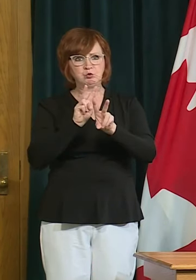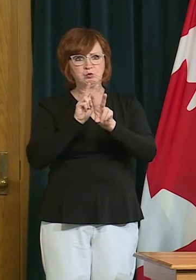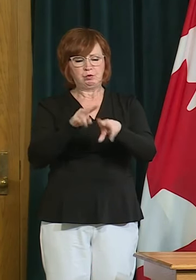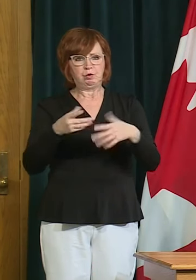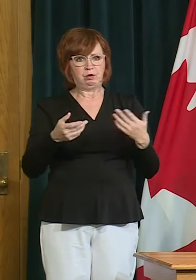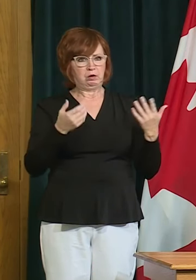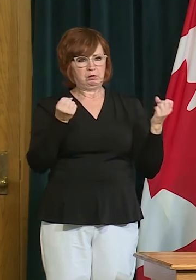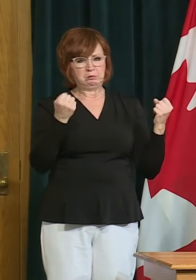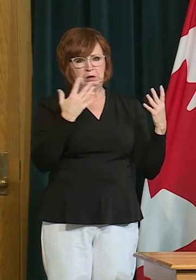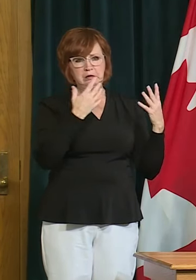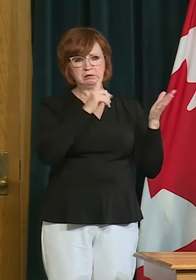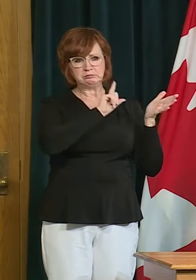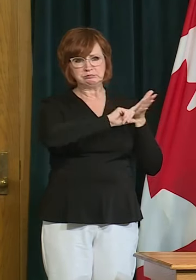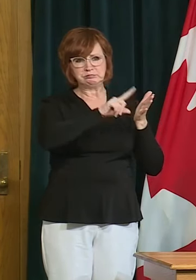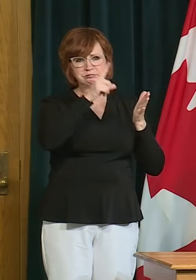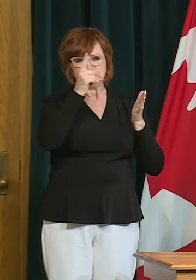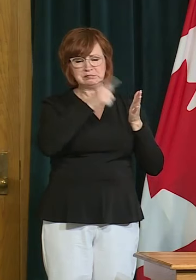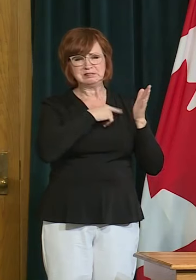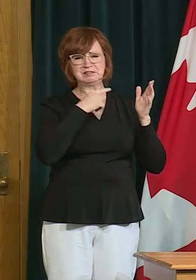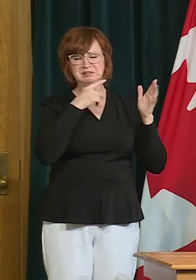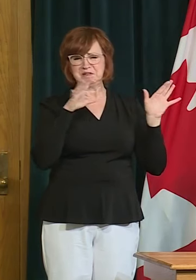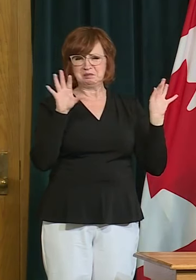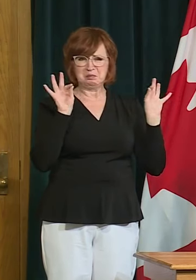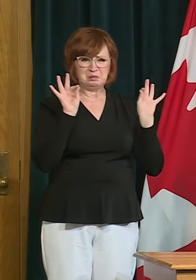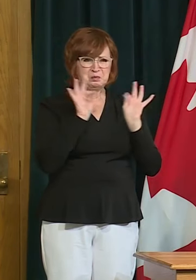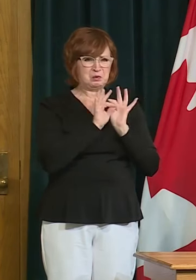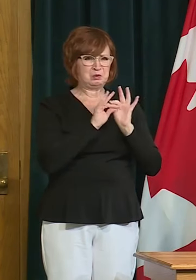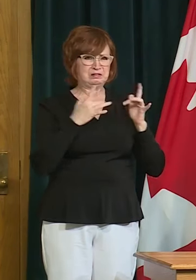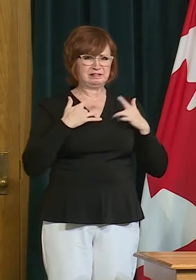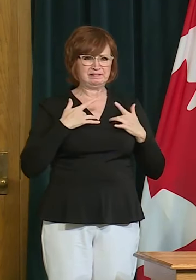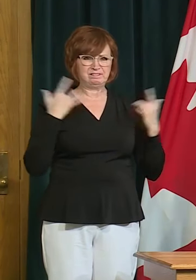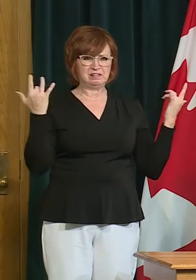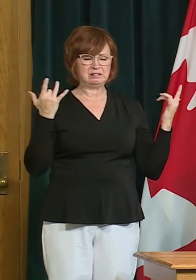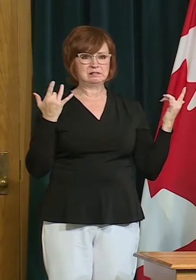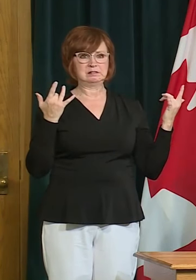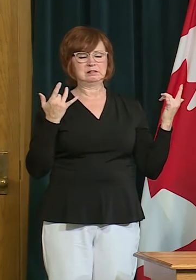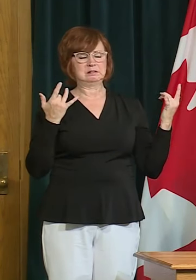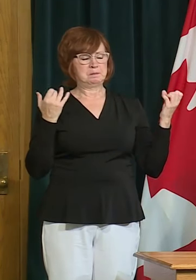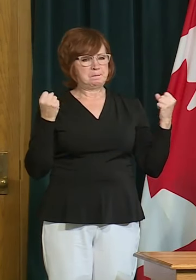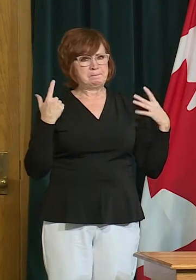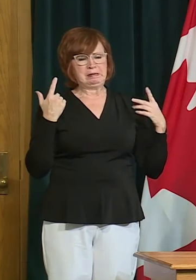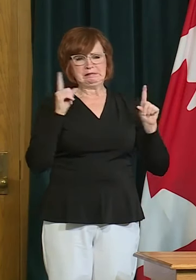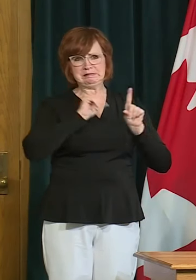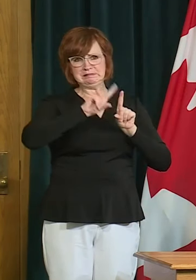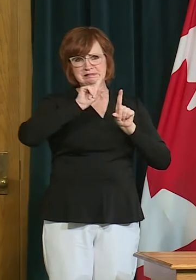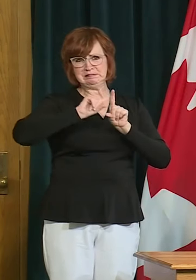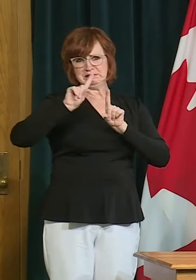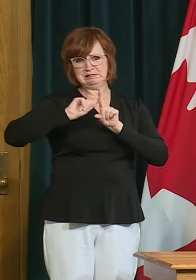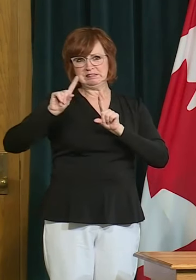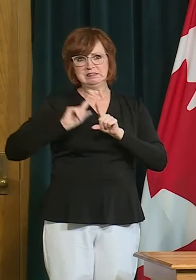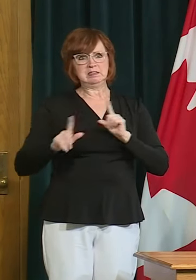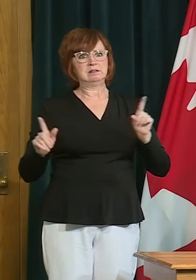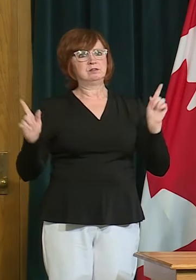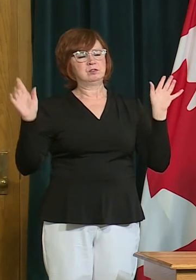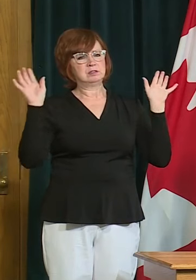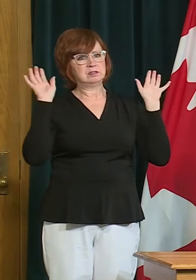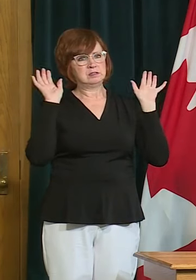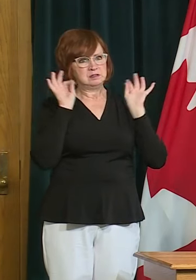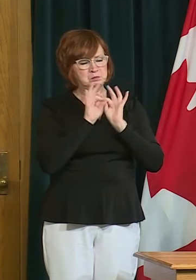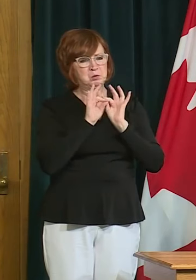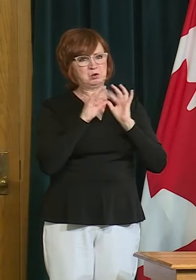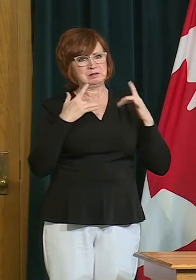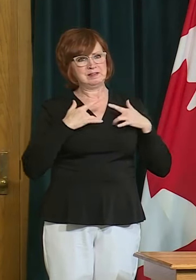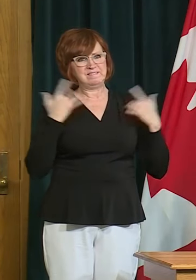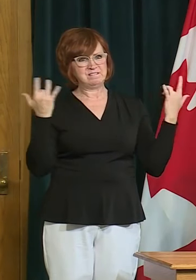services i'm thinking of the weddings other celebrations family celebrations uh community celebrations that have been forgone